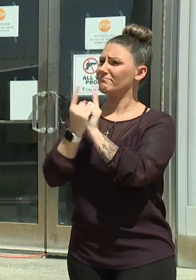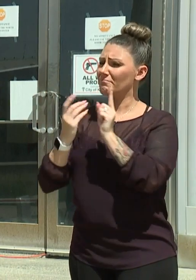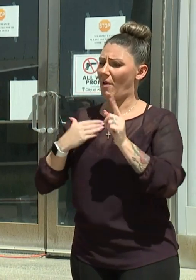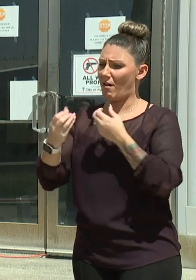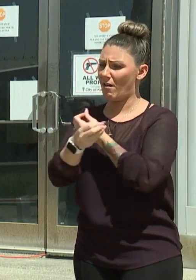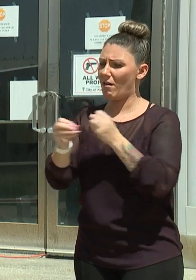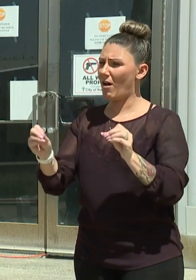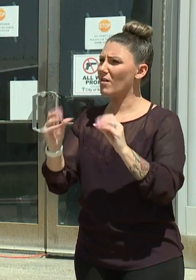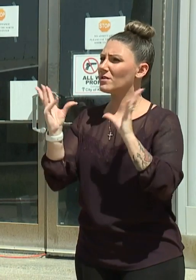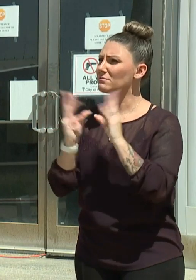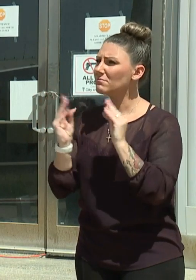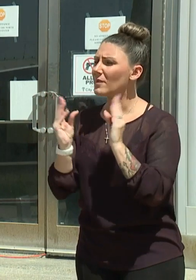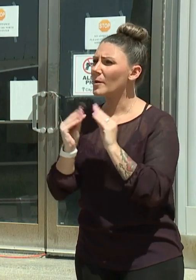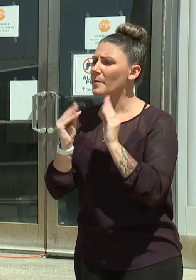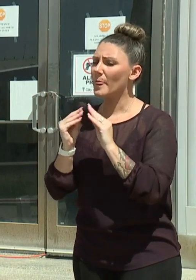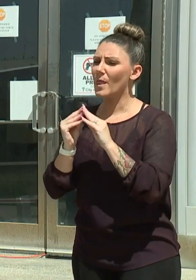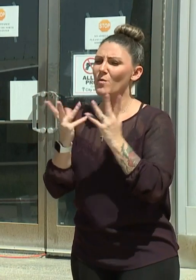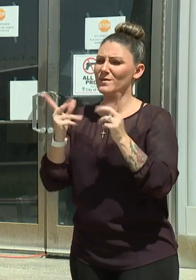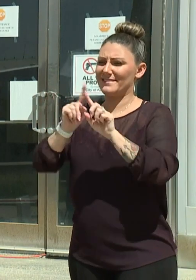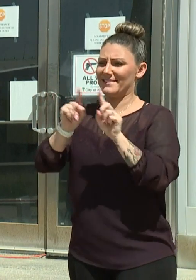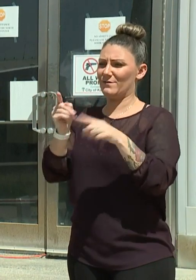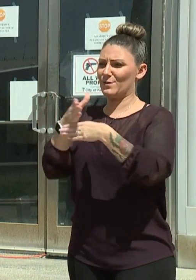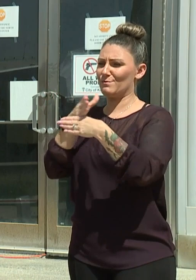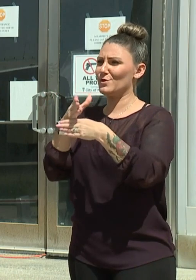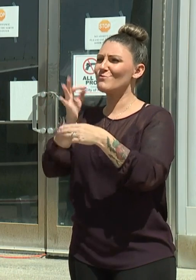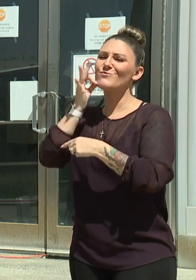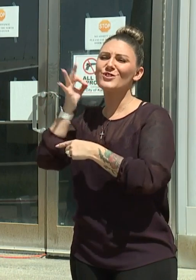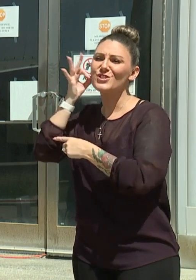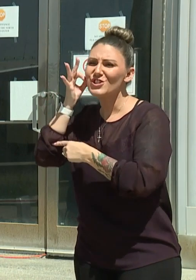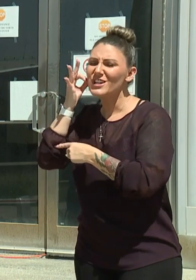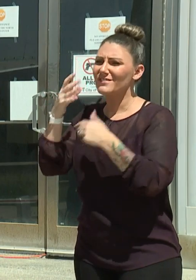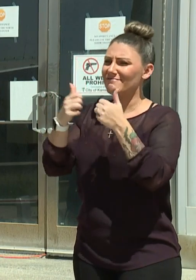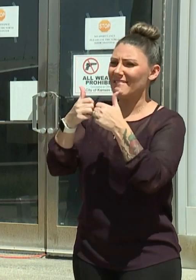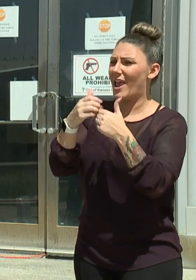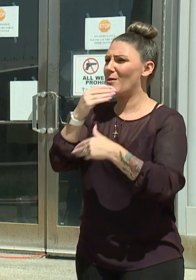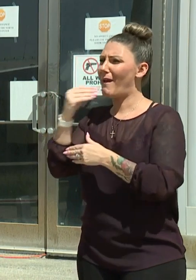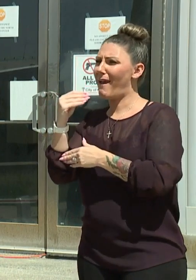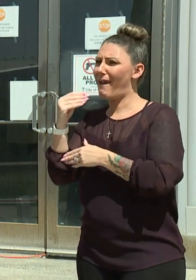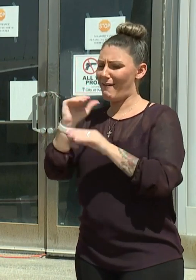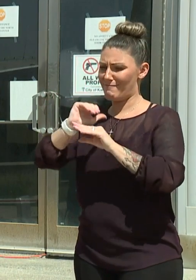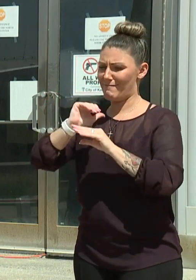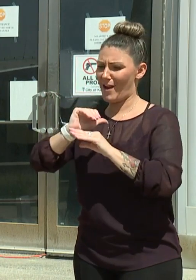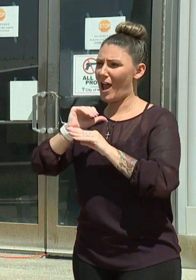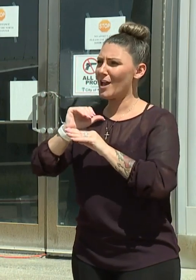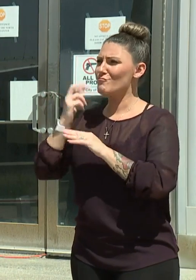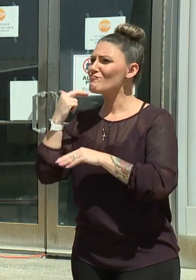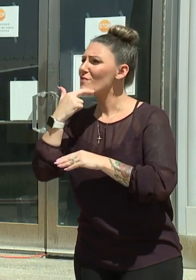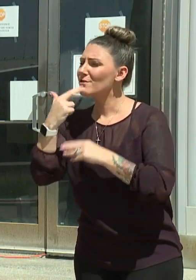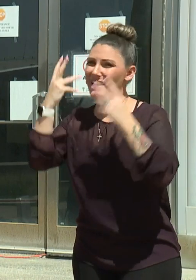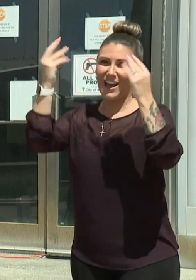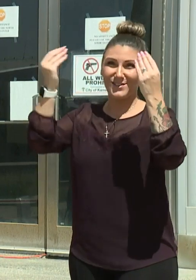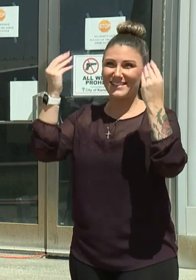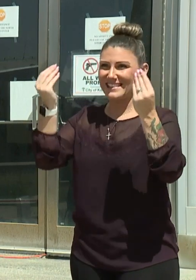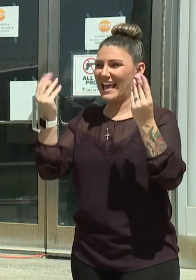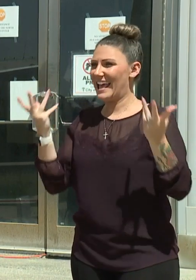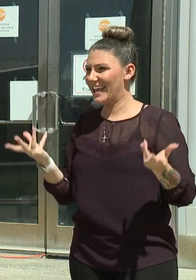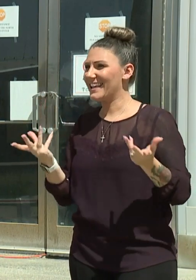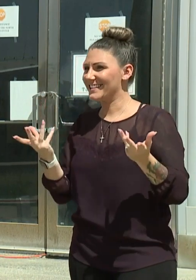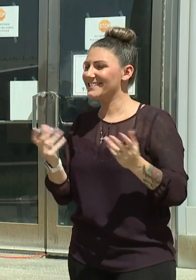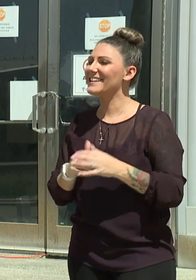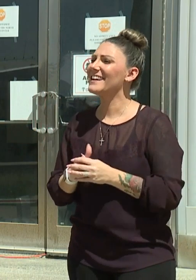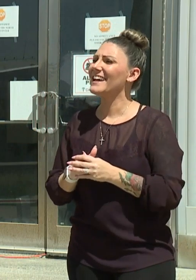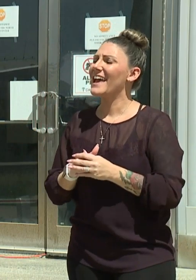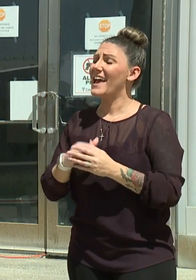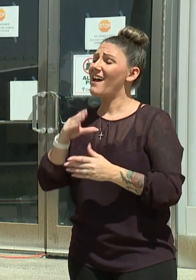different, perhaps, about a Chiefs game versus a night out at a restaurant inside. One, of course, is that you are actually outside. The other